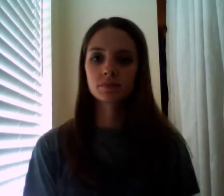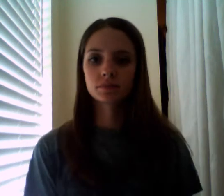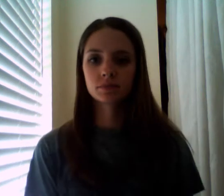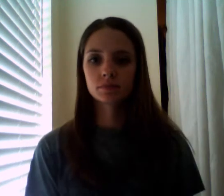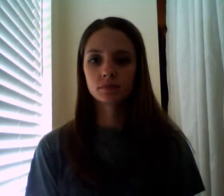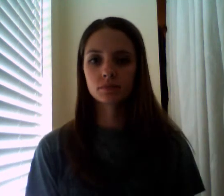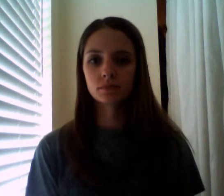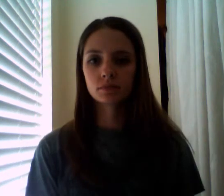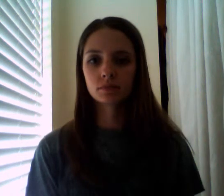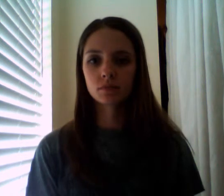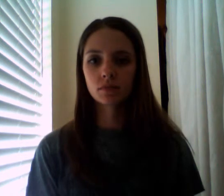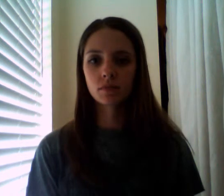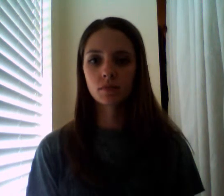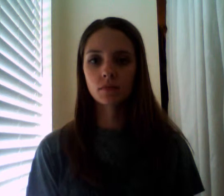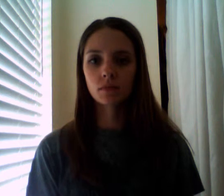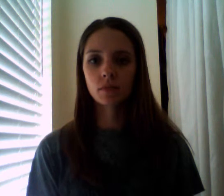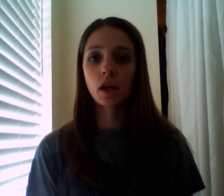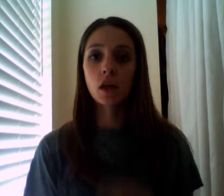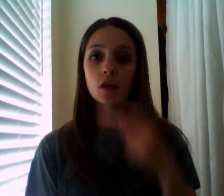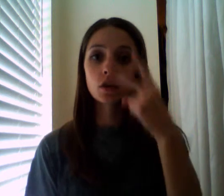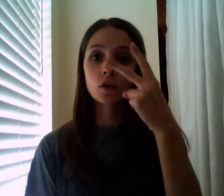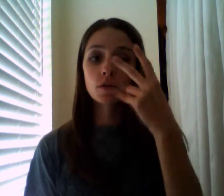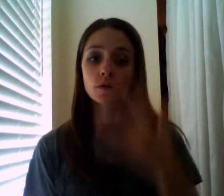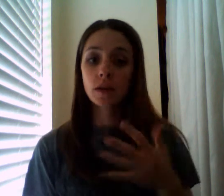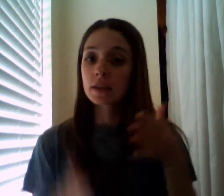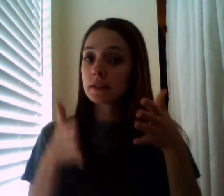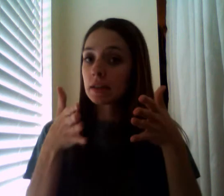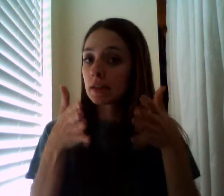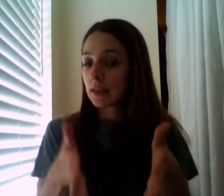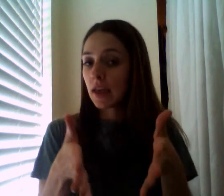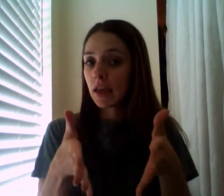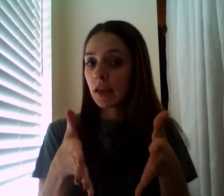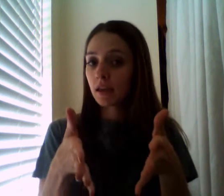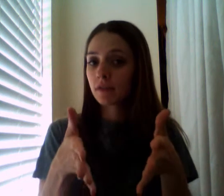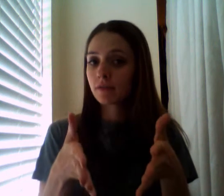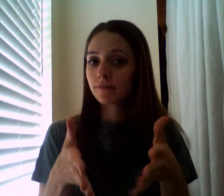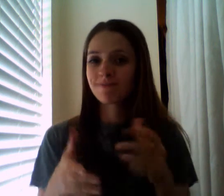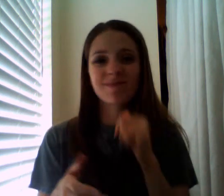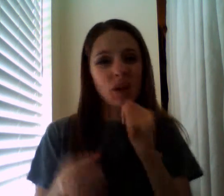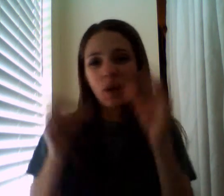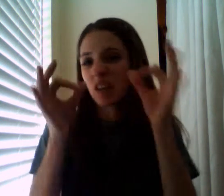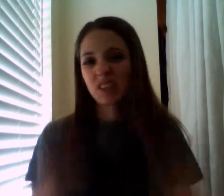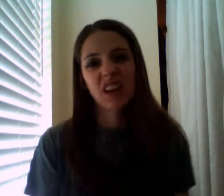the two-fifths that are remaining they didn't know they were undecided